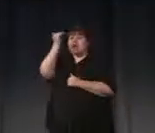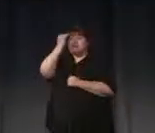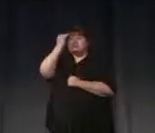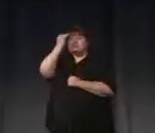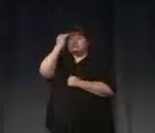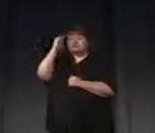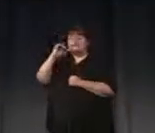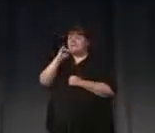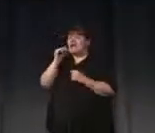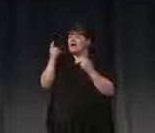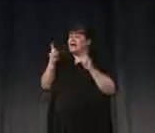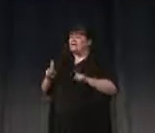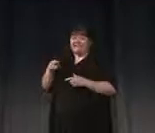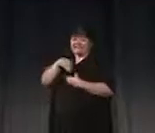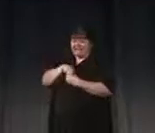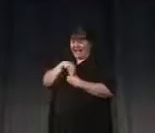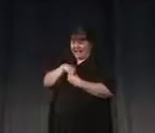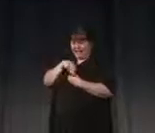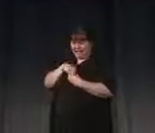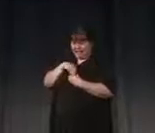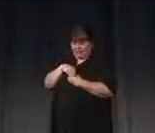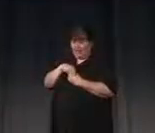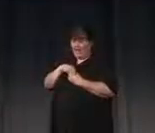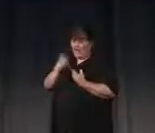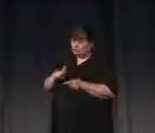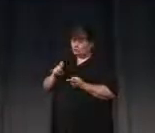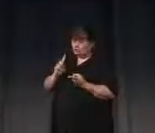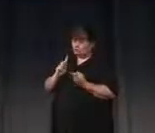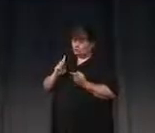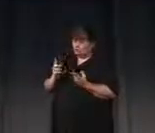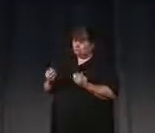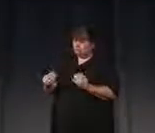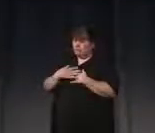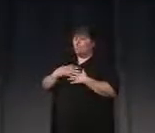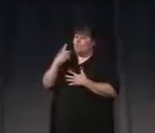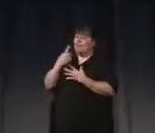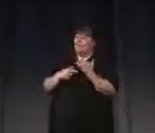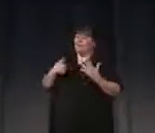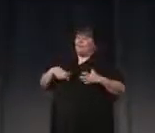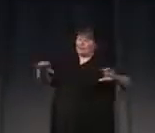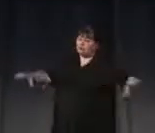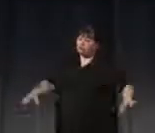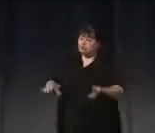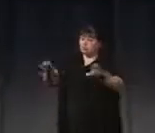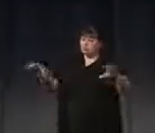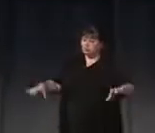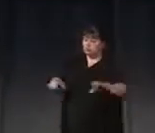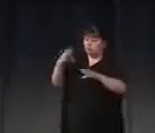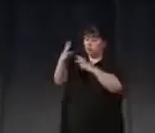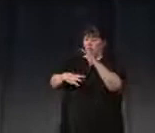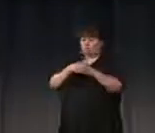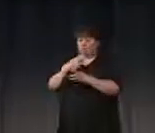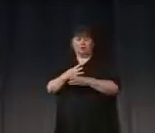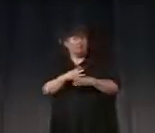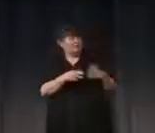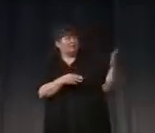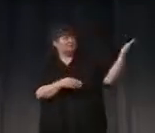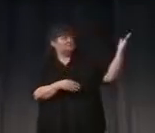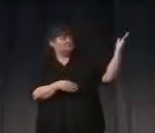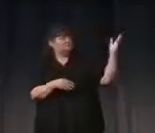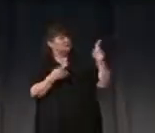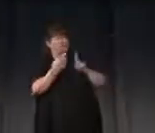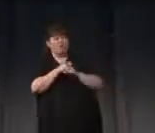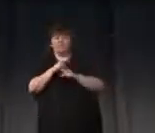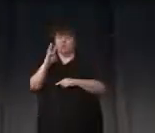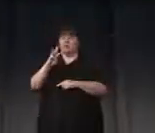not something that happens inside us or to us, but something we do out in the world. And here you see an image from the website